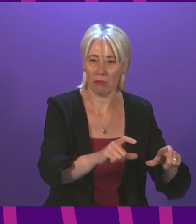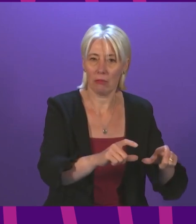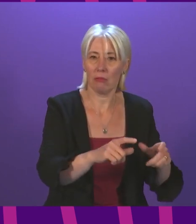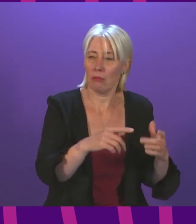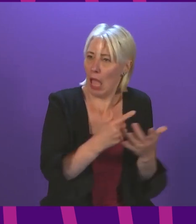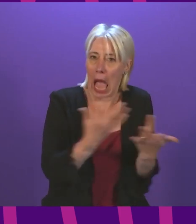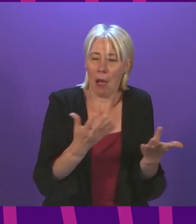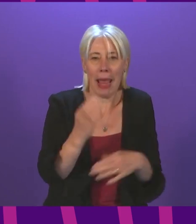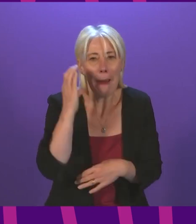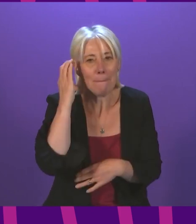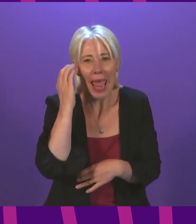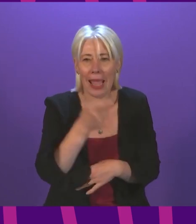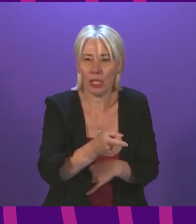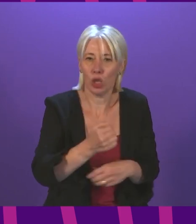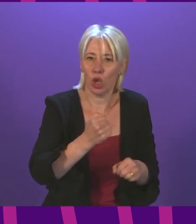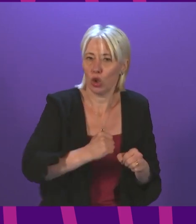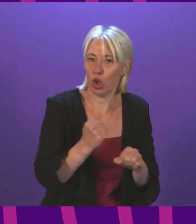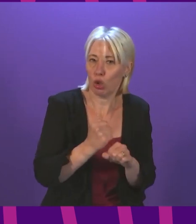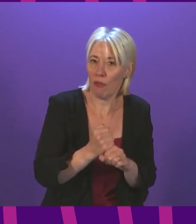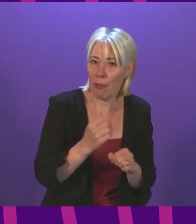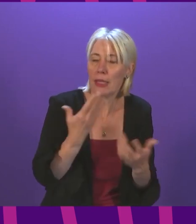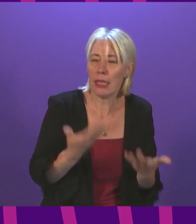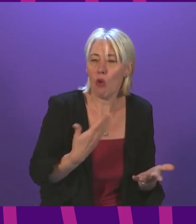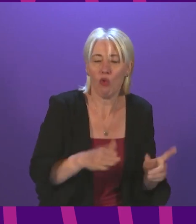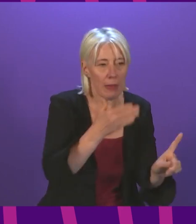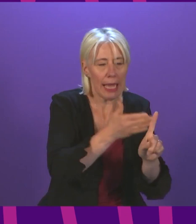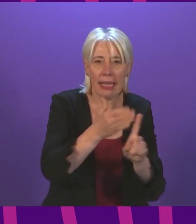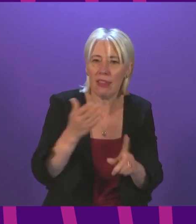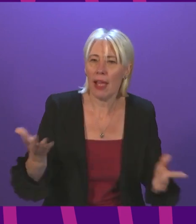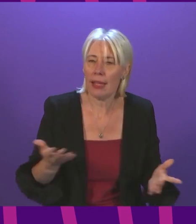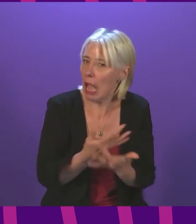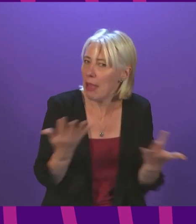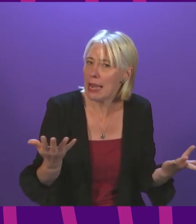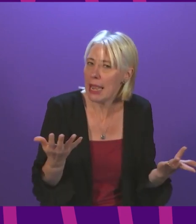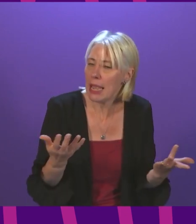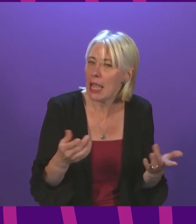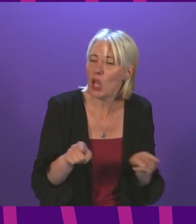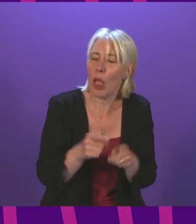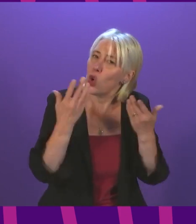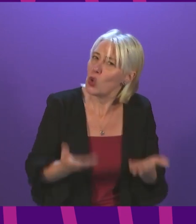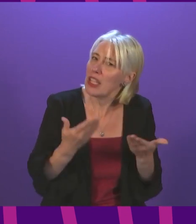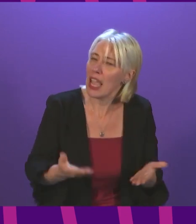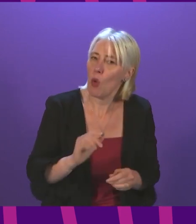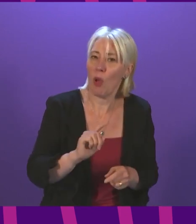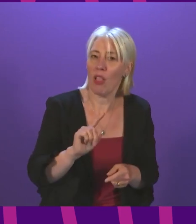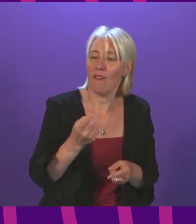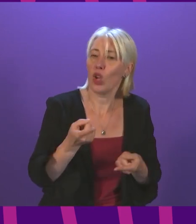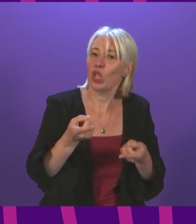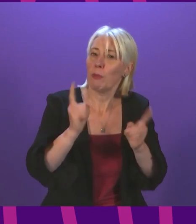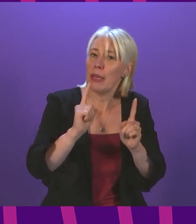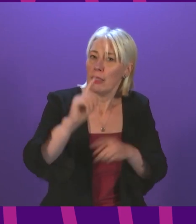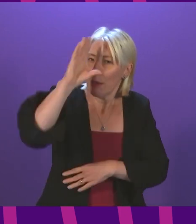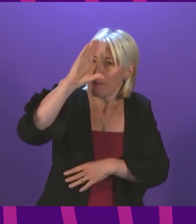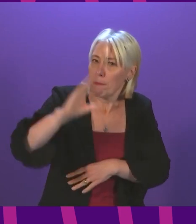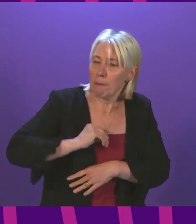extra beds has the Scottish Government now identified? And today, will the First Minister tell us how many of the extra